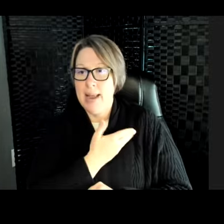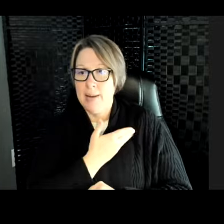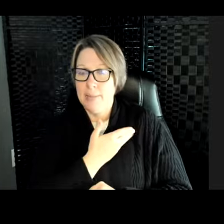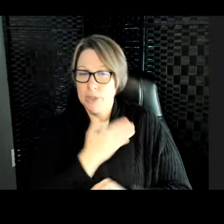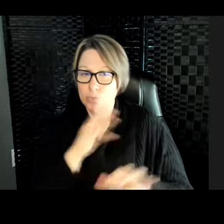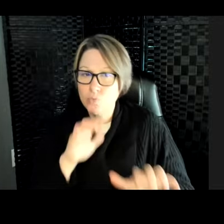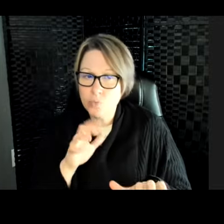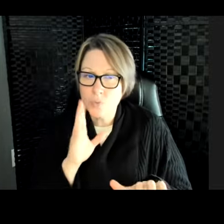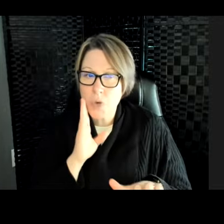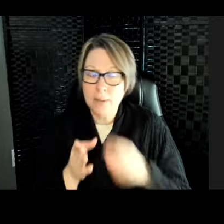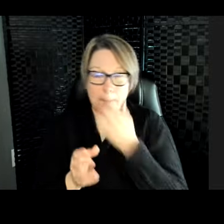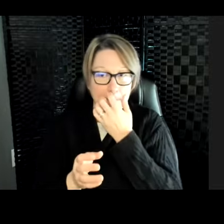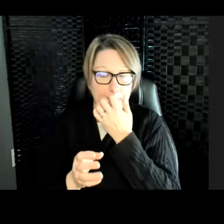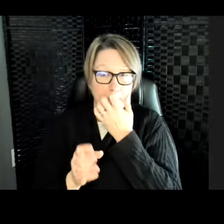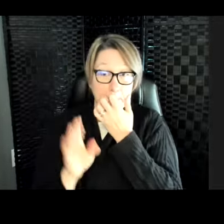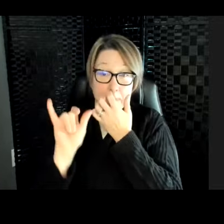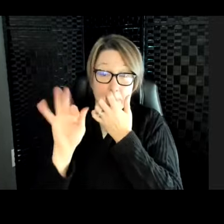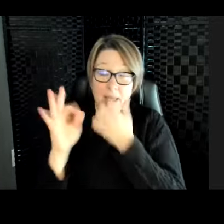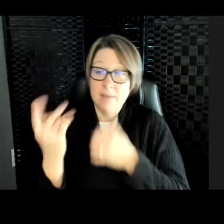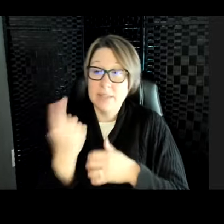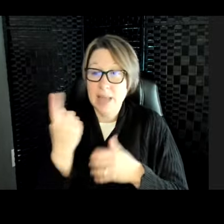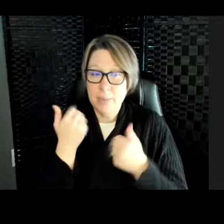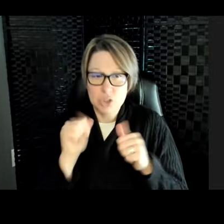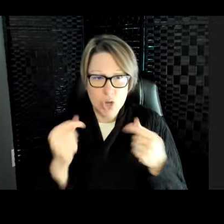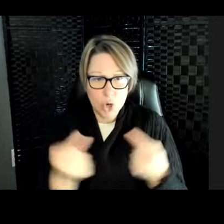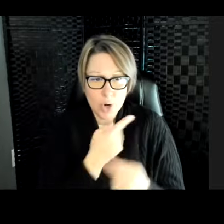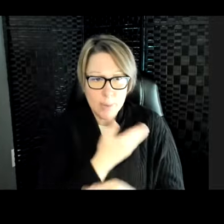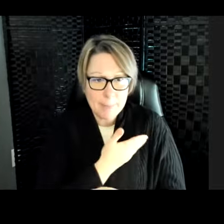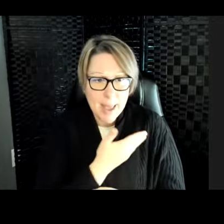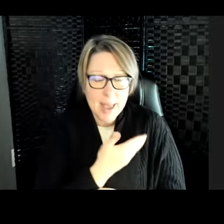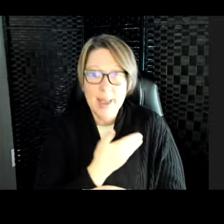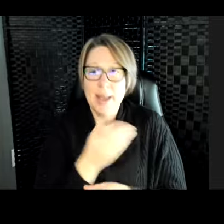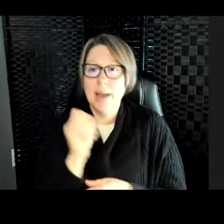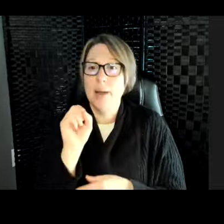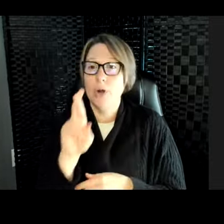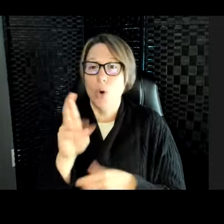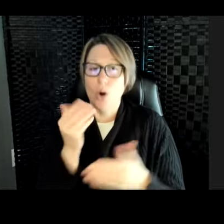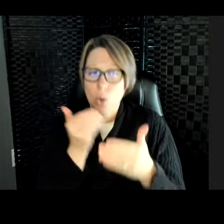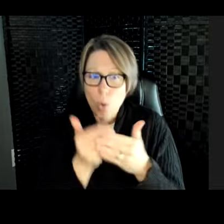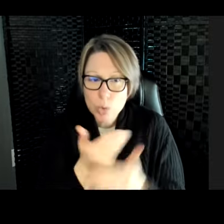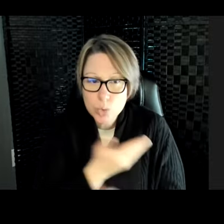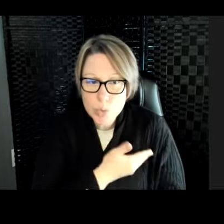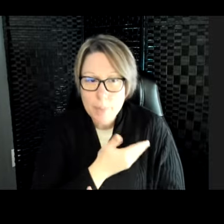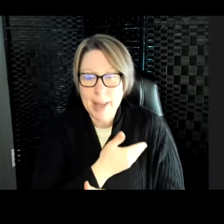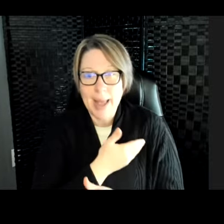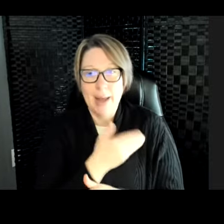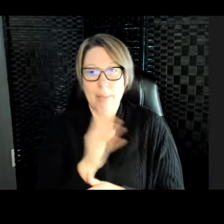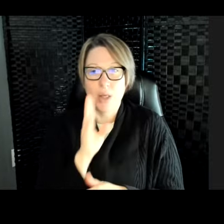So if somebody is trying to hurt their babies, or even just get close to their babies, they will bite. And they've got really